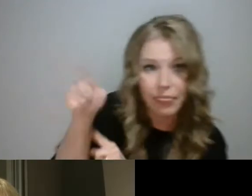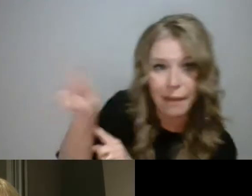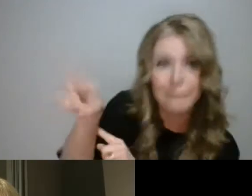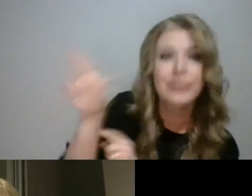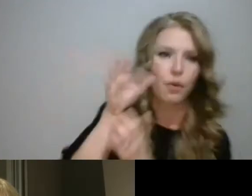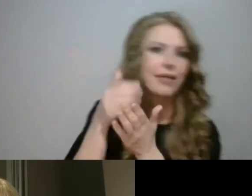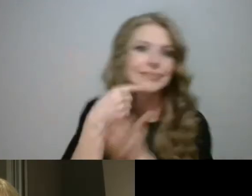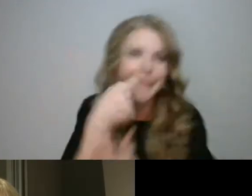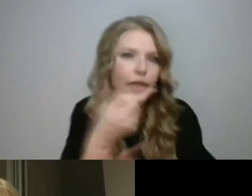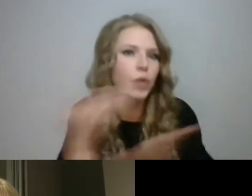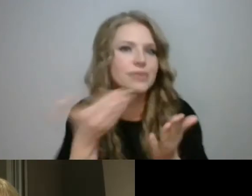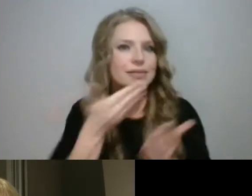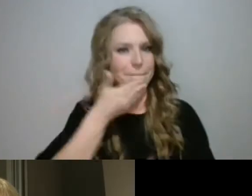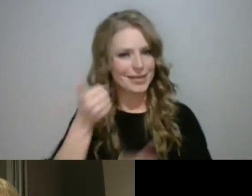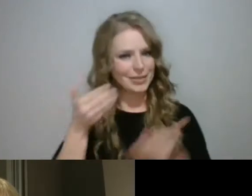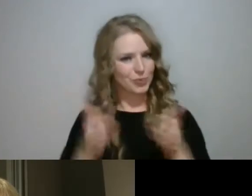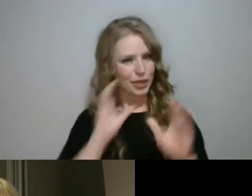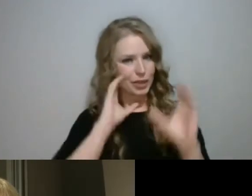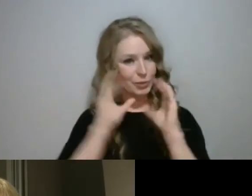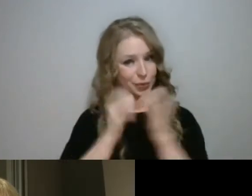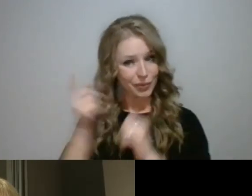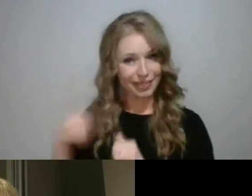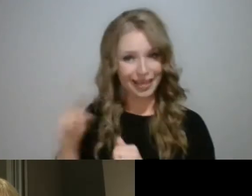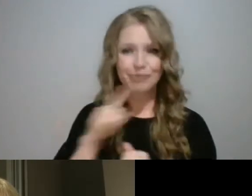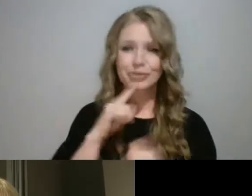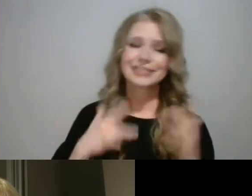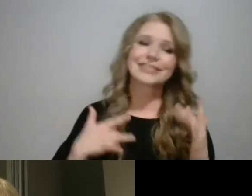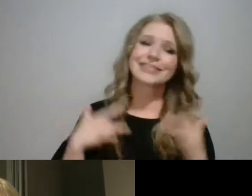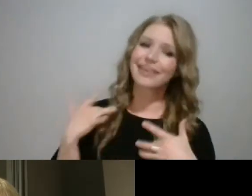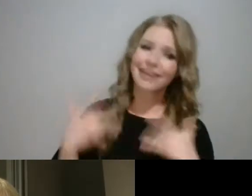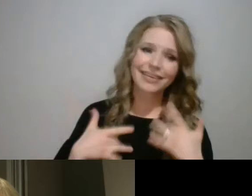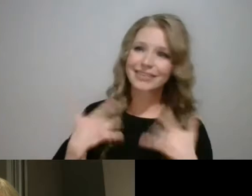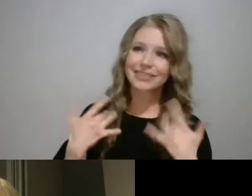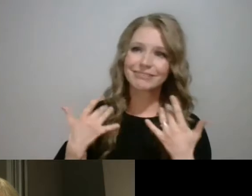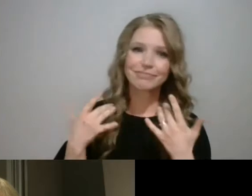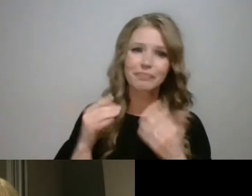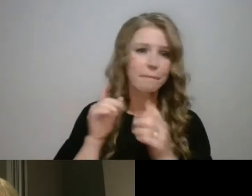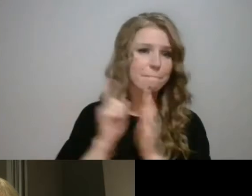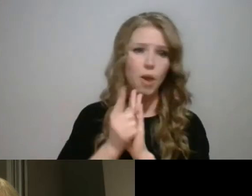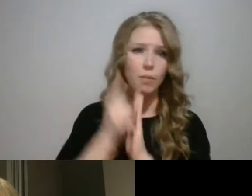and you try and you do what you can do with everyone to communicate.